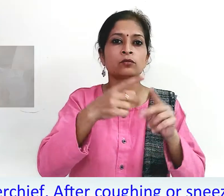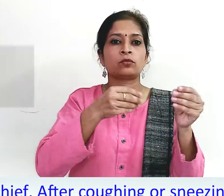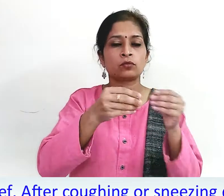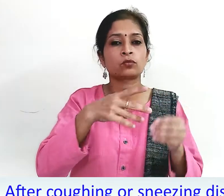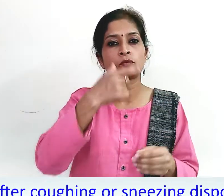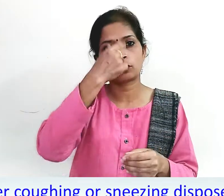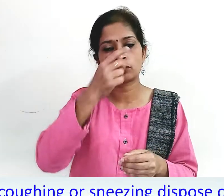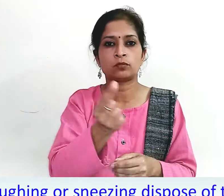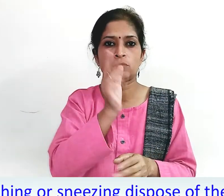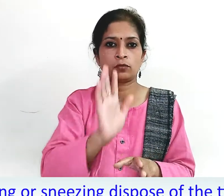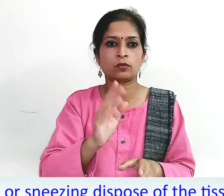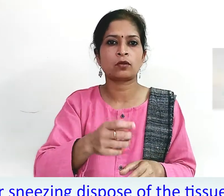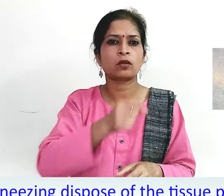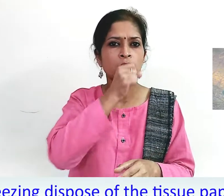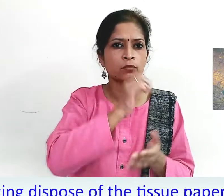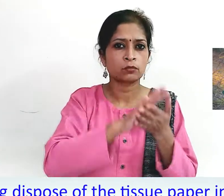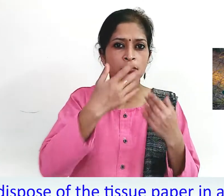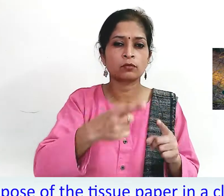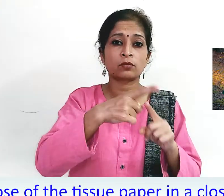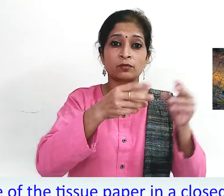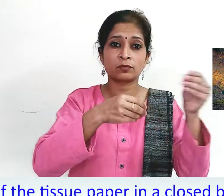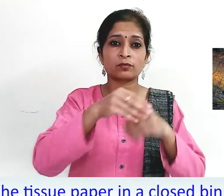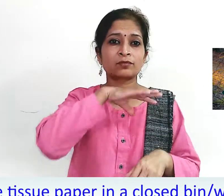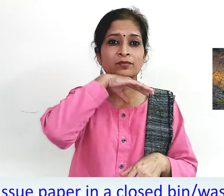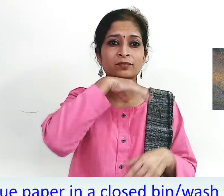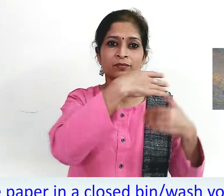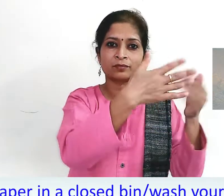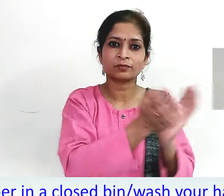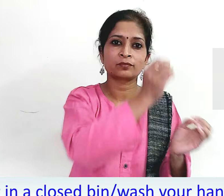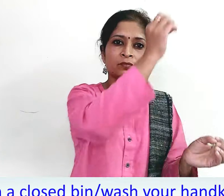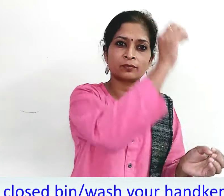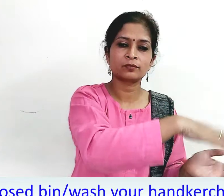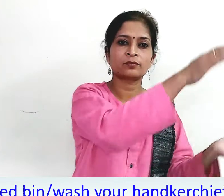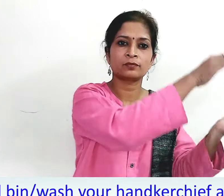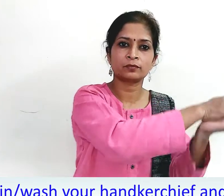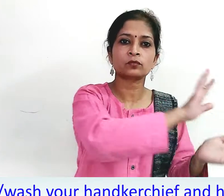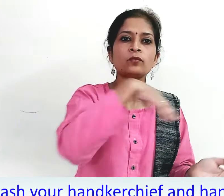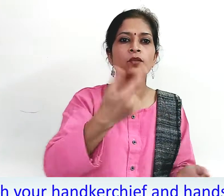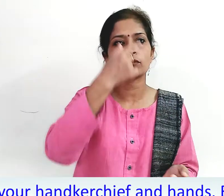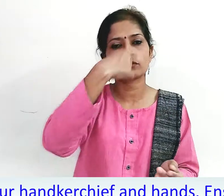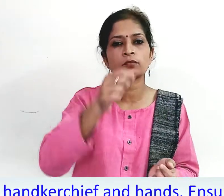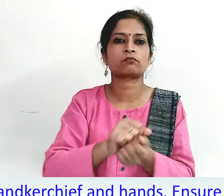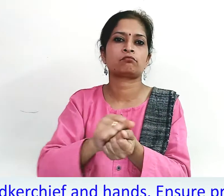coughing or sneezing, dispose of the tissue paper in a closed bin or wash your handkerchief and hands.